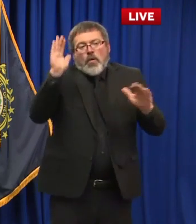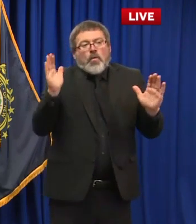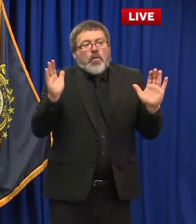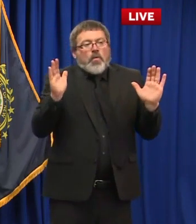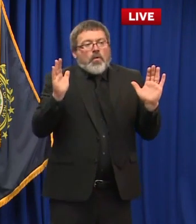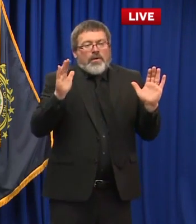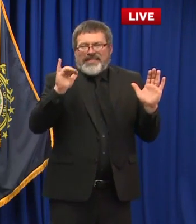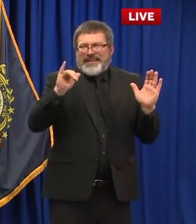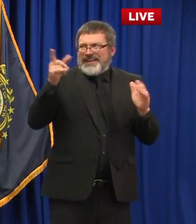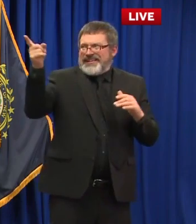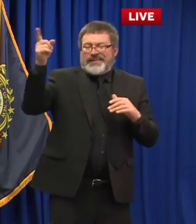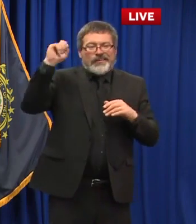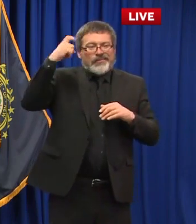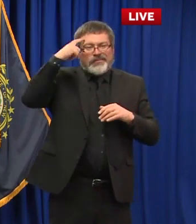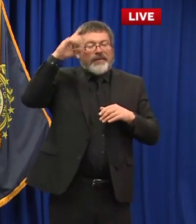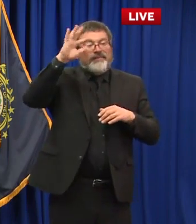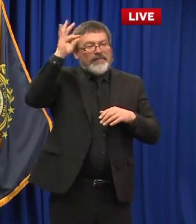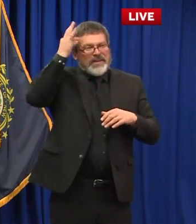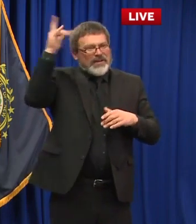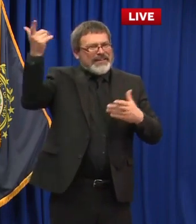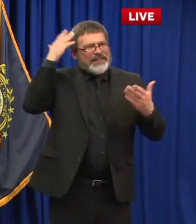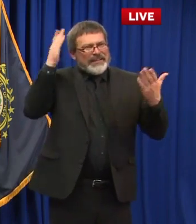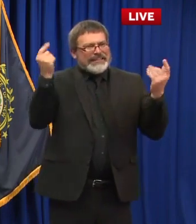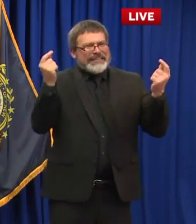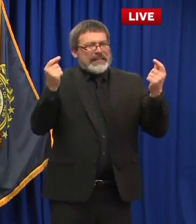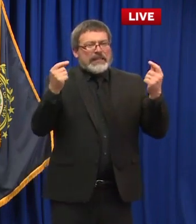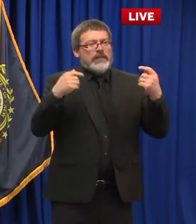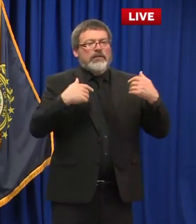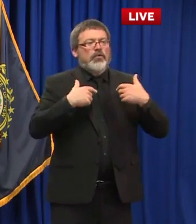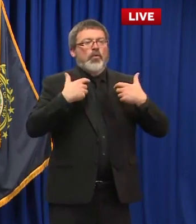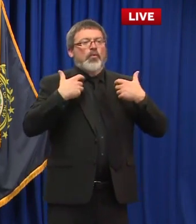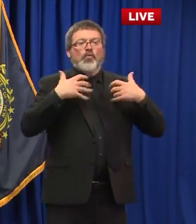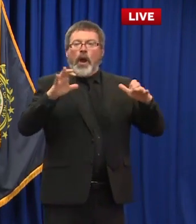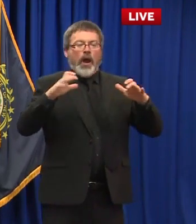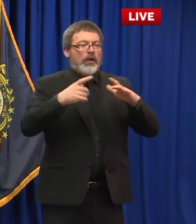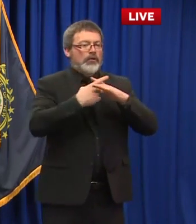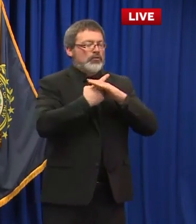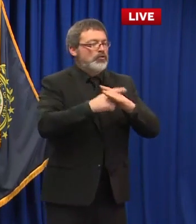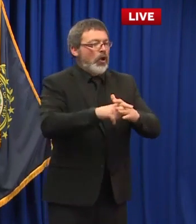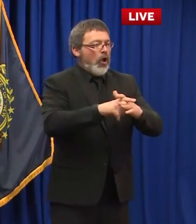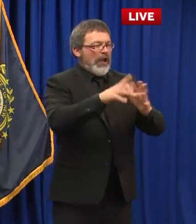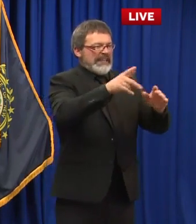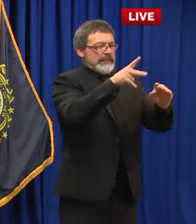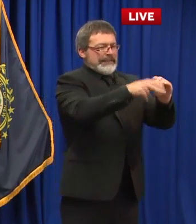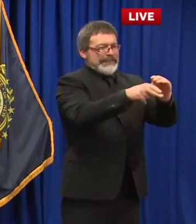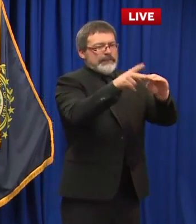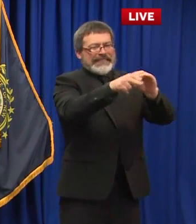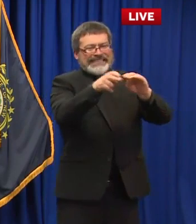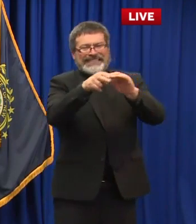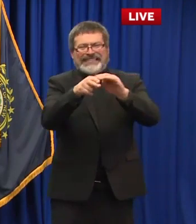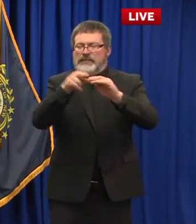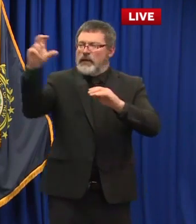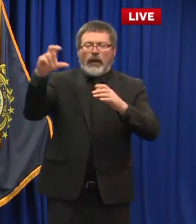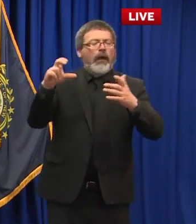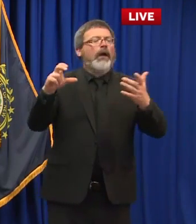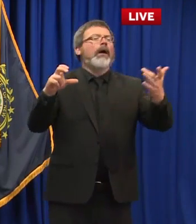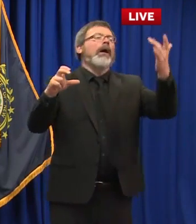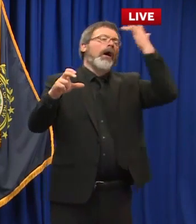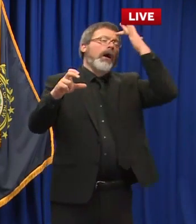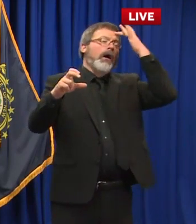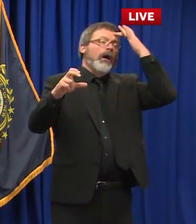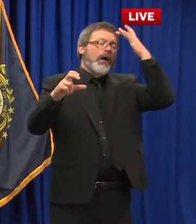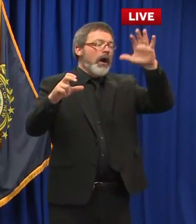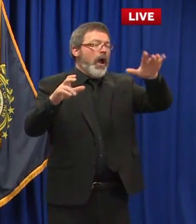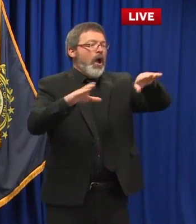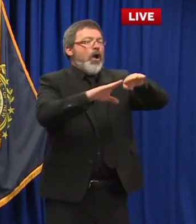i don't think it would be prudent to start cutting programs today uh knowing that they might they might be backfilled tomorrow um you know because once you make a cut you make a